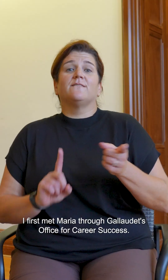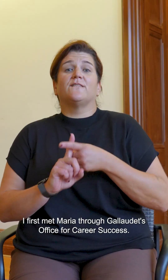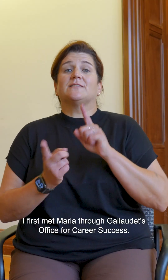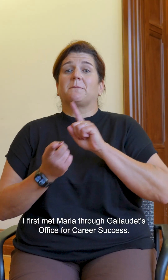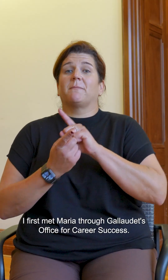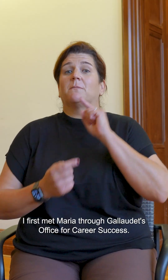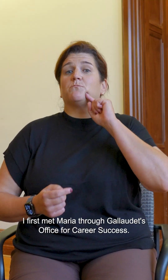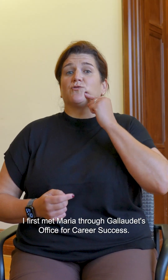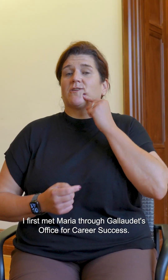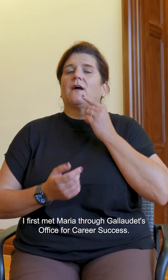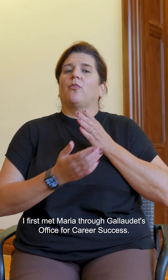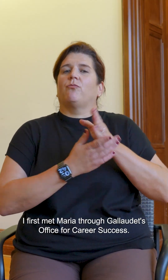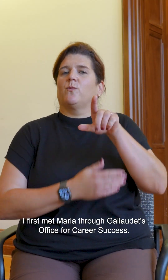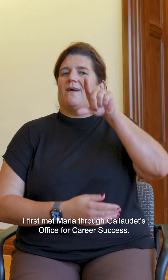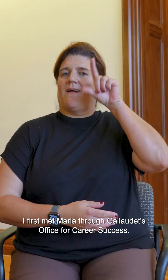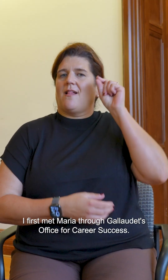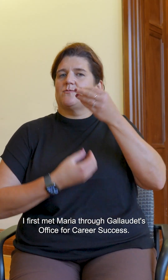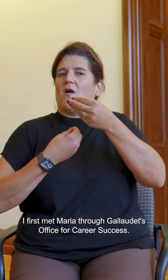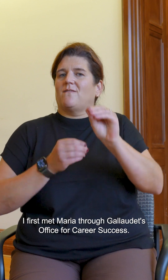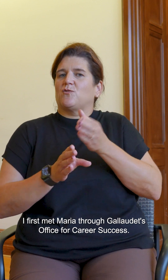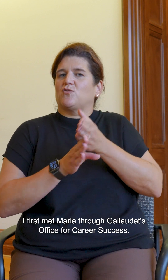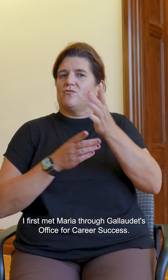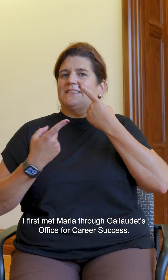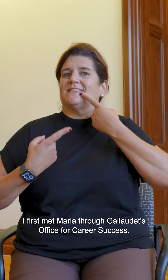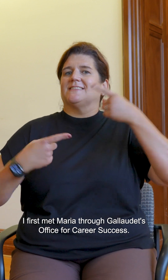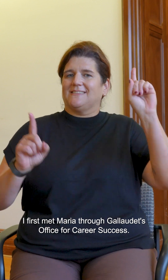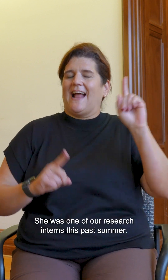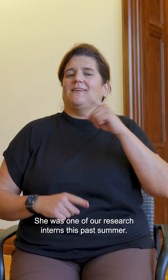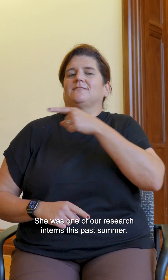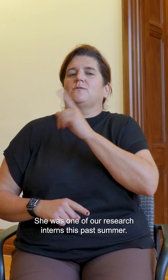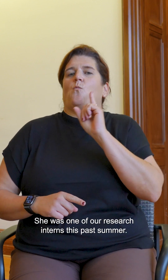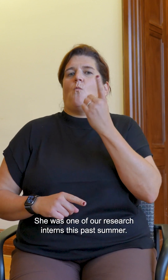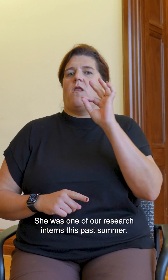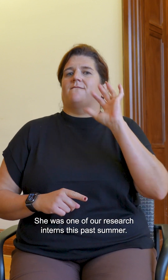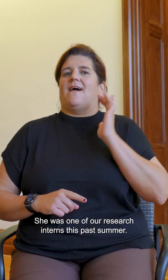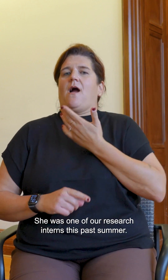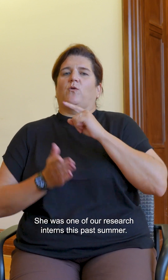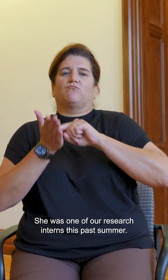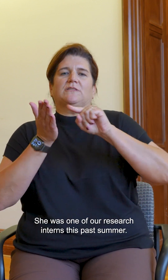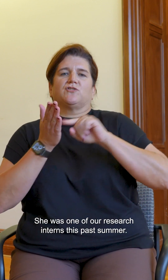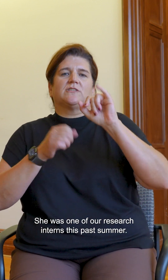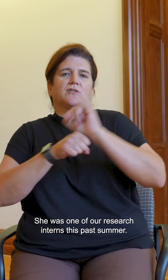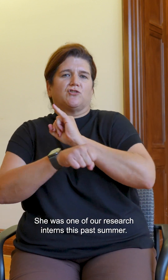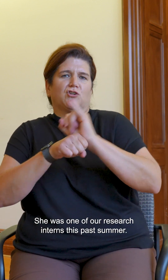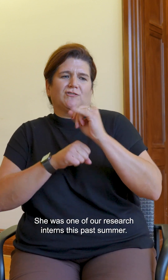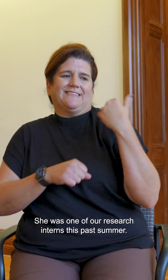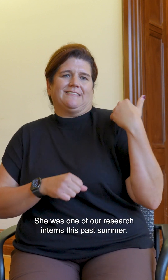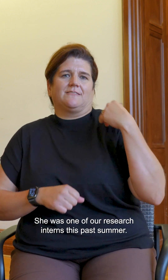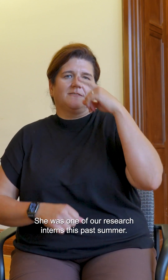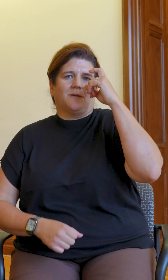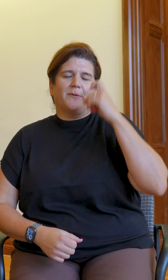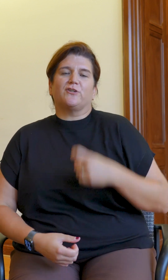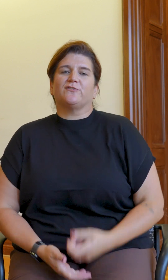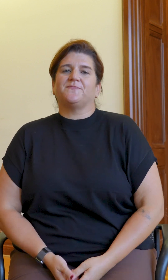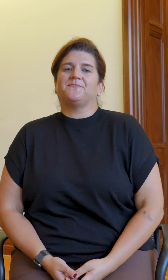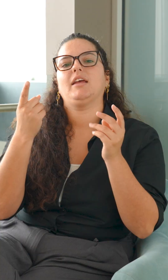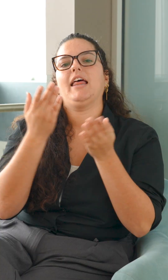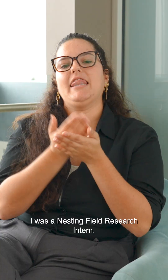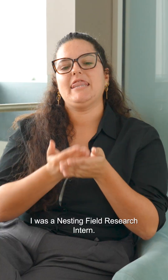I first met Maria through Gallaudet's Office of Career Success. She was one of our research interns this past summer. I was